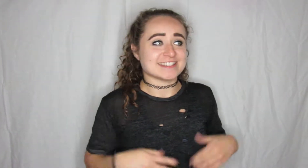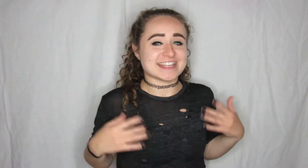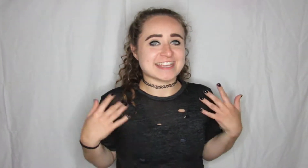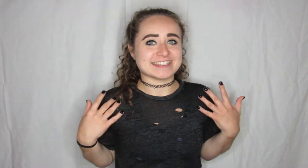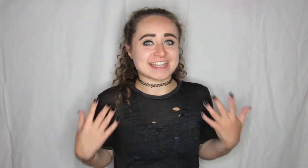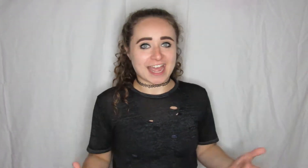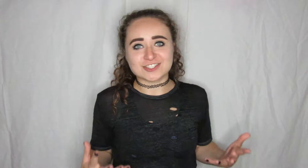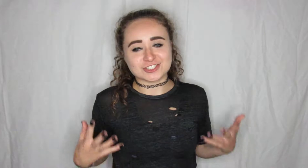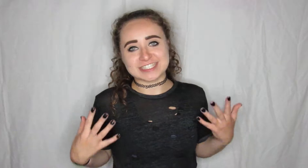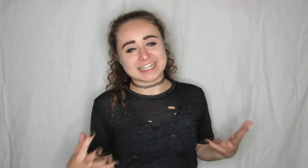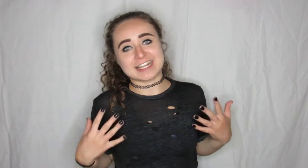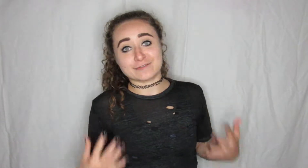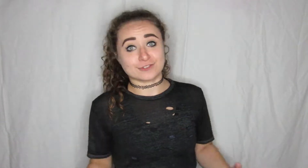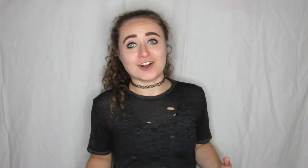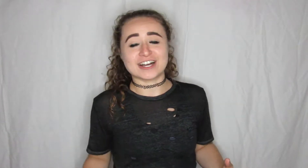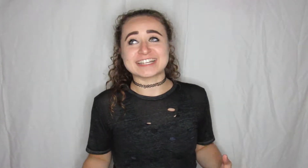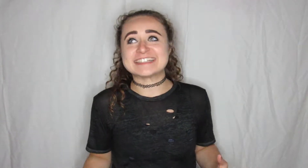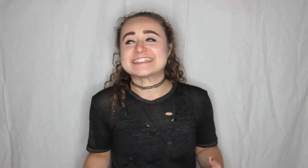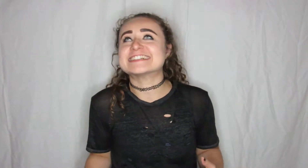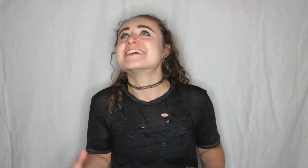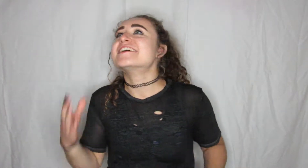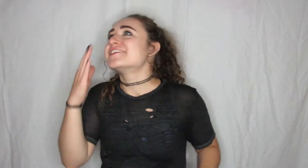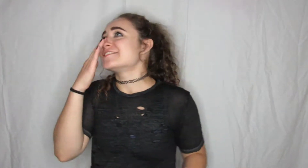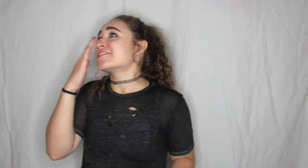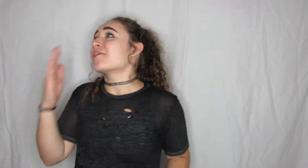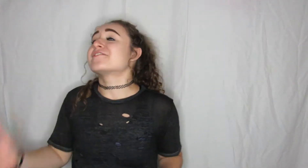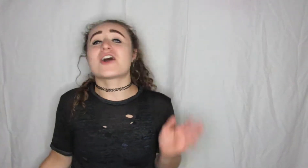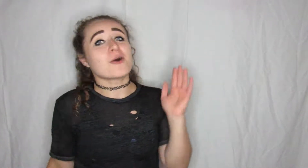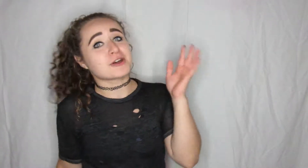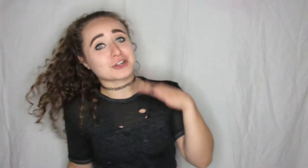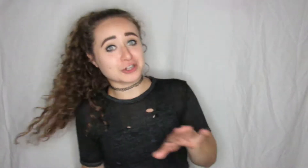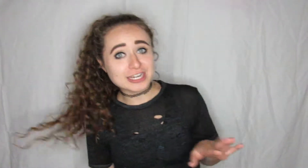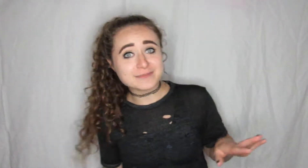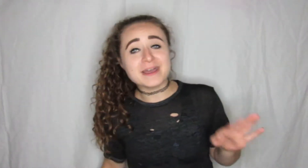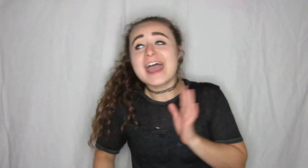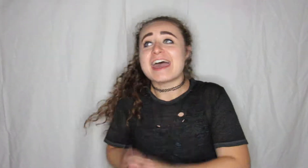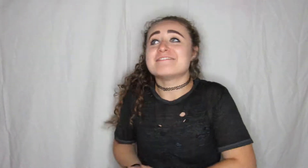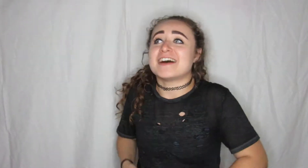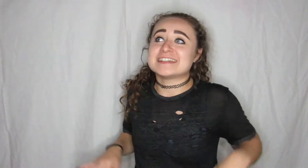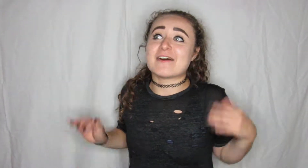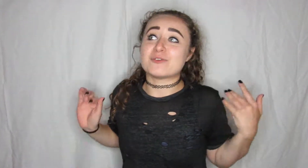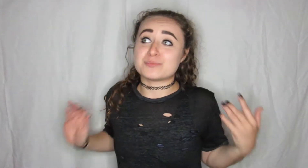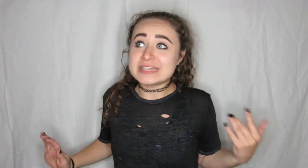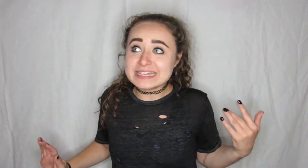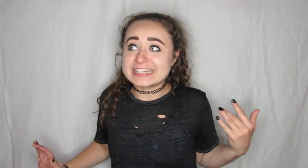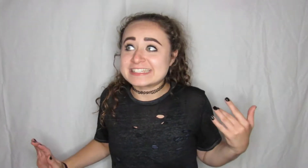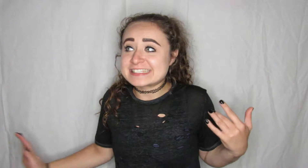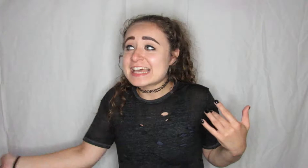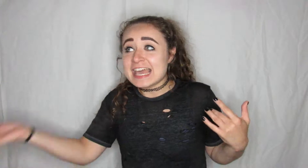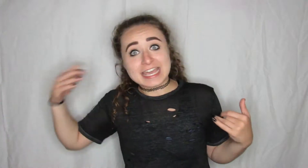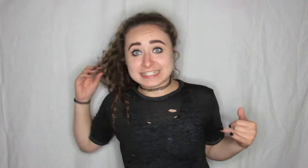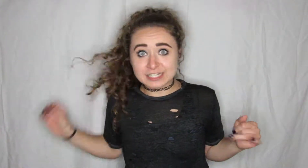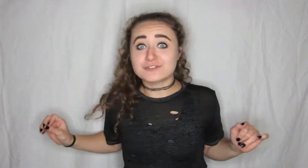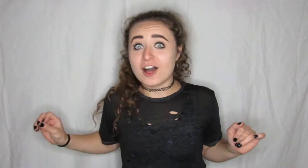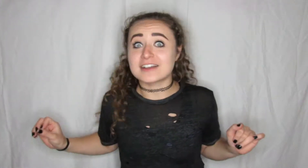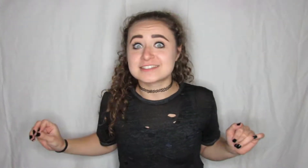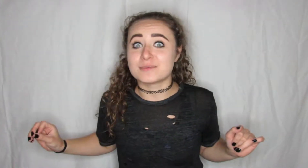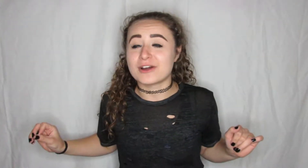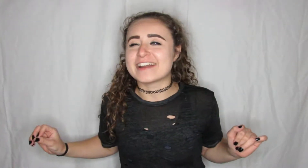it is actually in a vlog so if y'all want to creep and find out who Pete is it's in a vlog somewhere